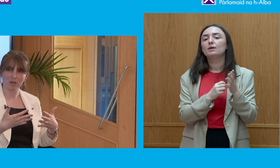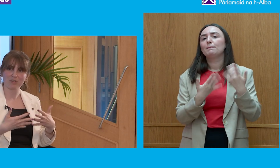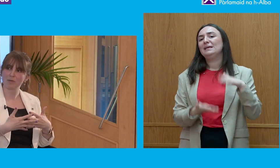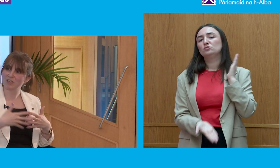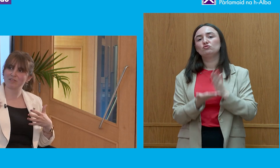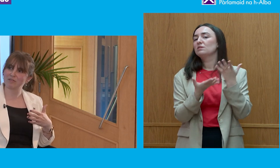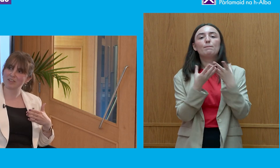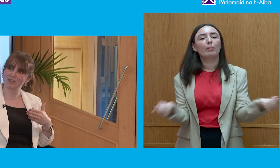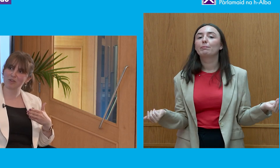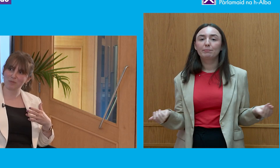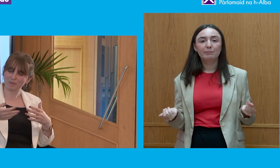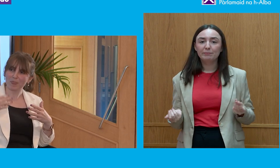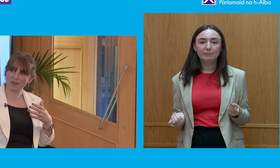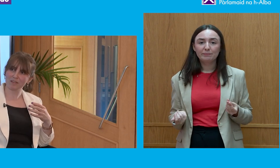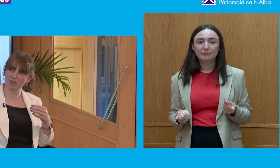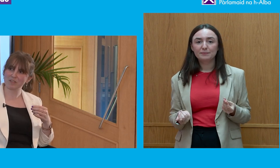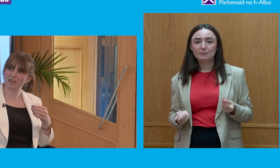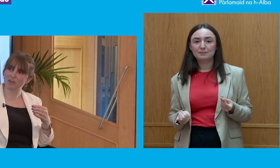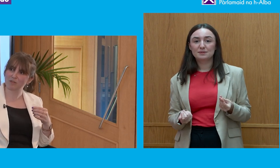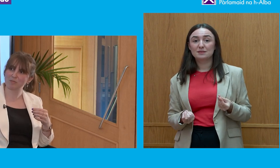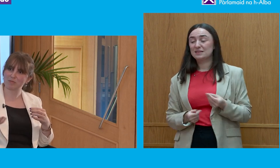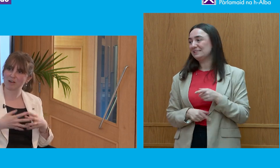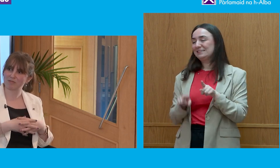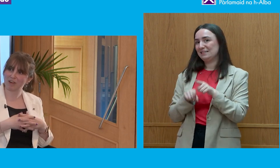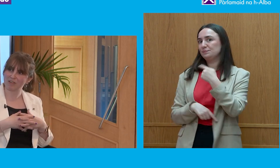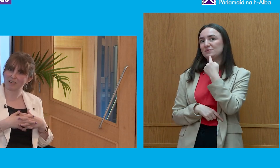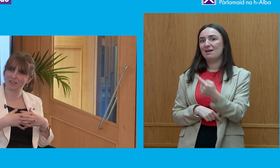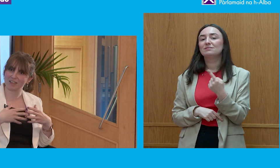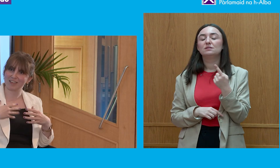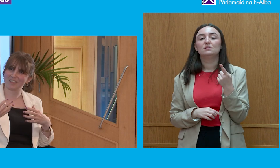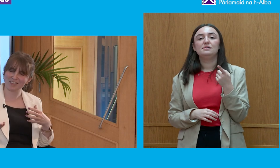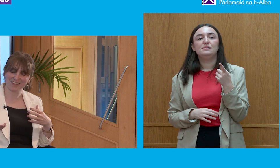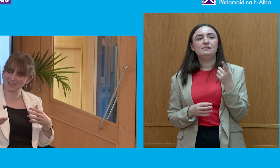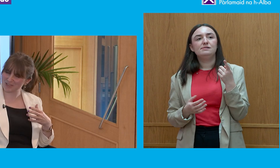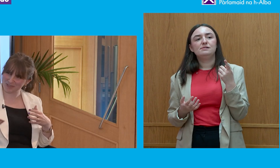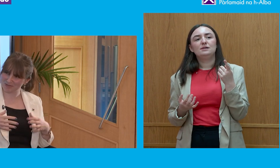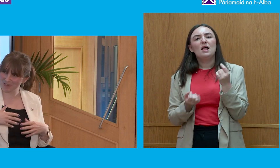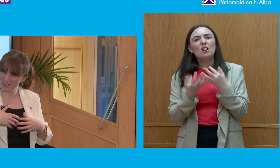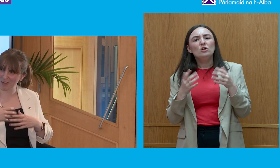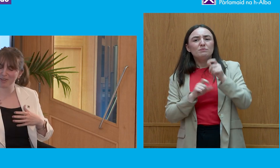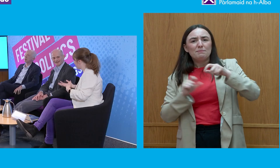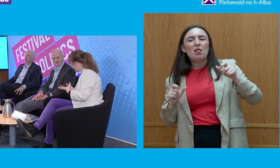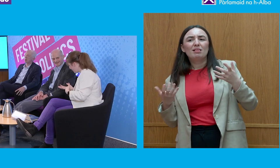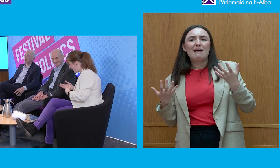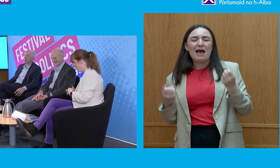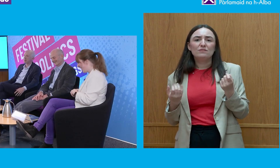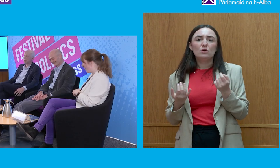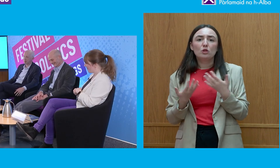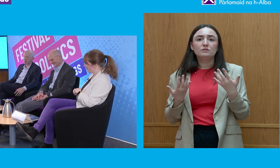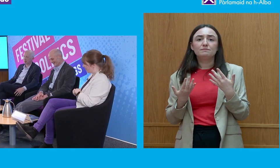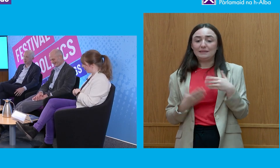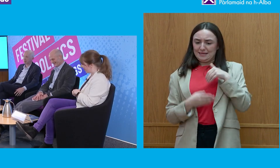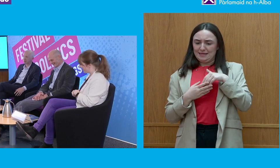even that perception, even if, you know, I think you were saying lots of people are very integrate and have a lot of integrity.